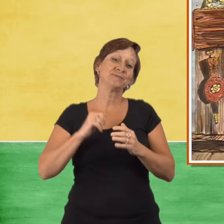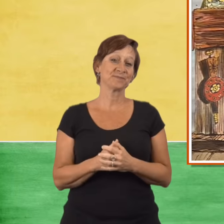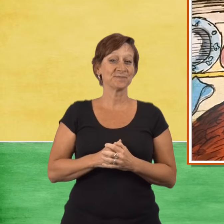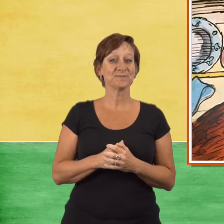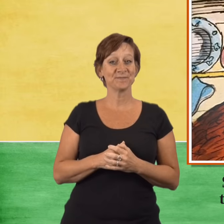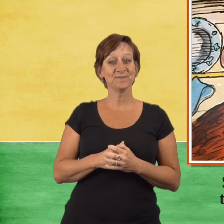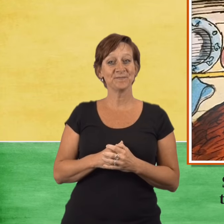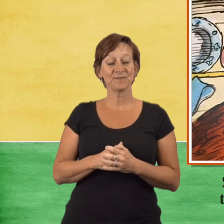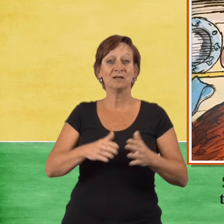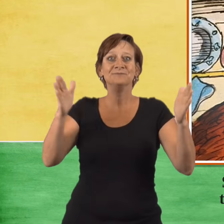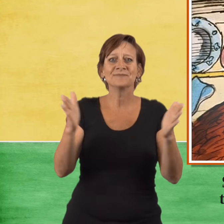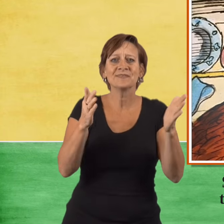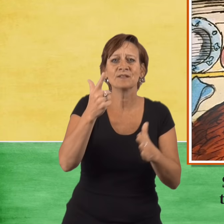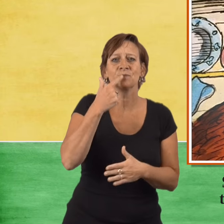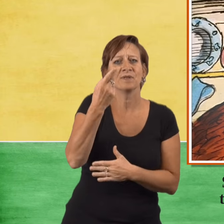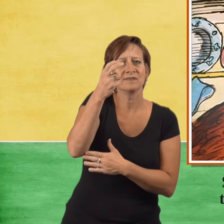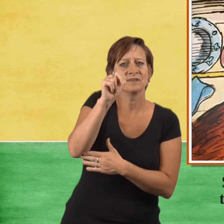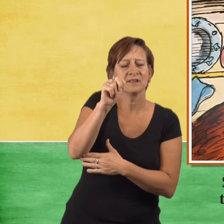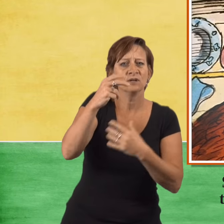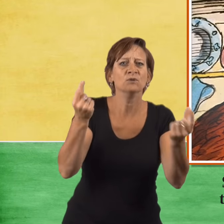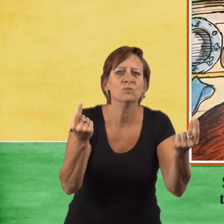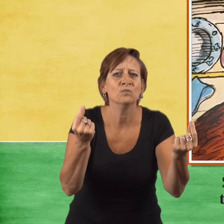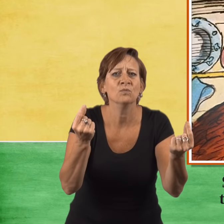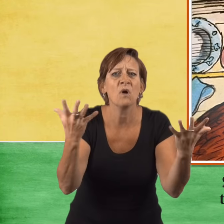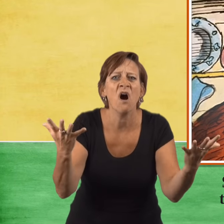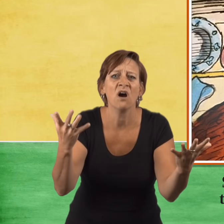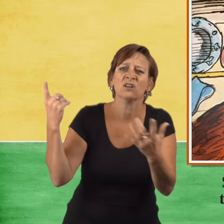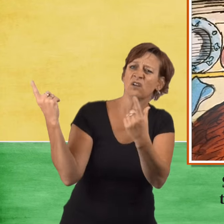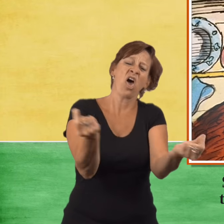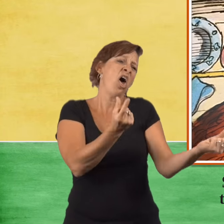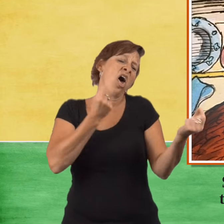So the little red hen had to do all the housework.